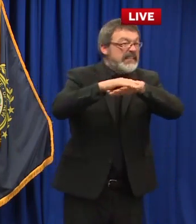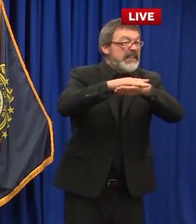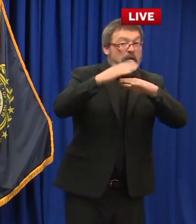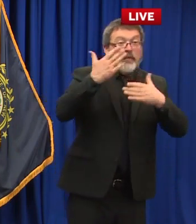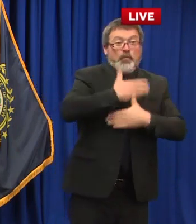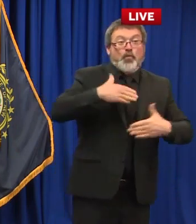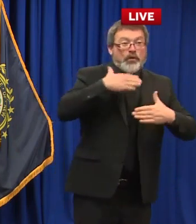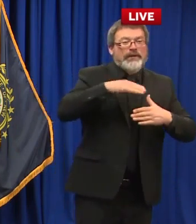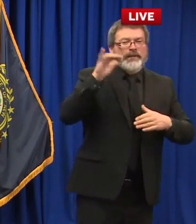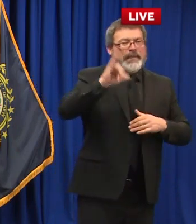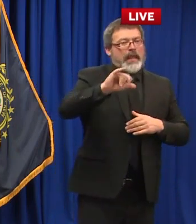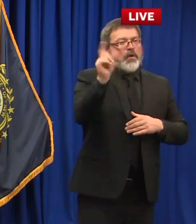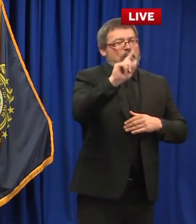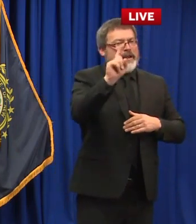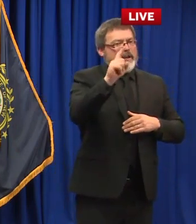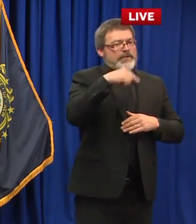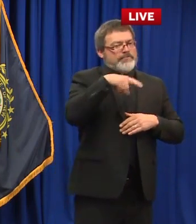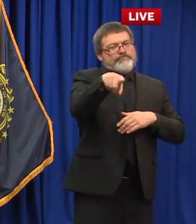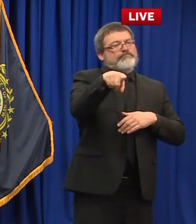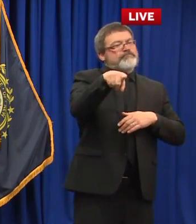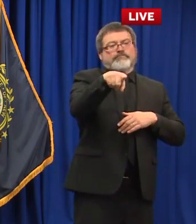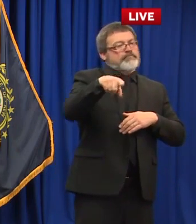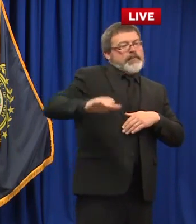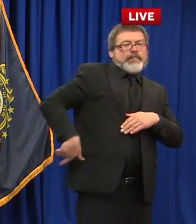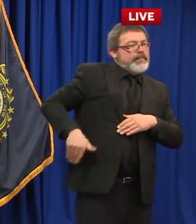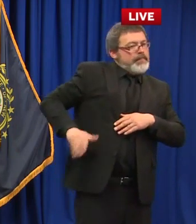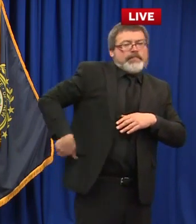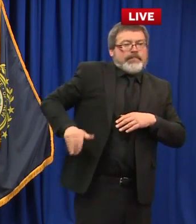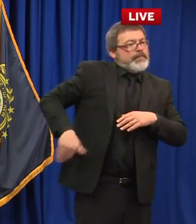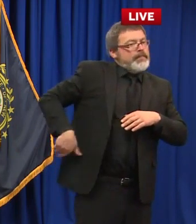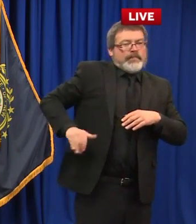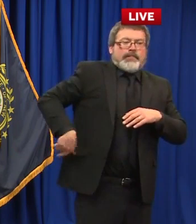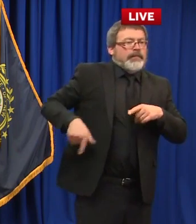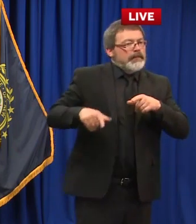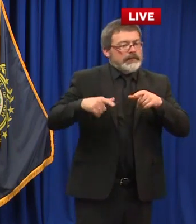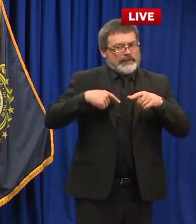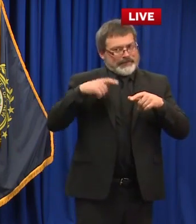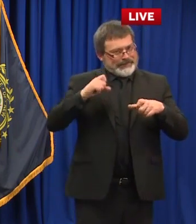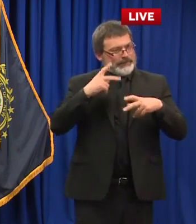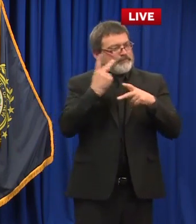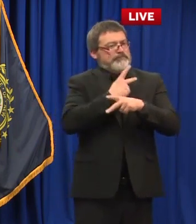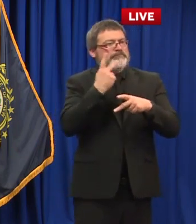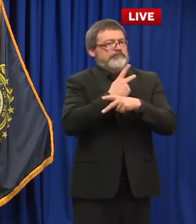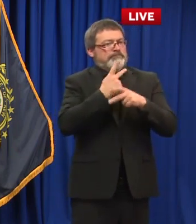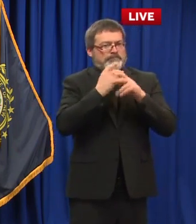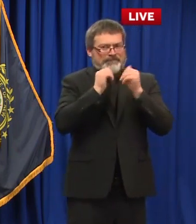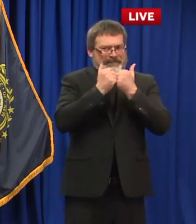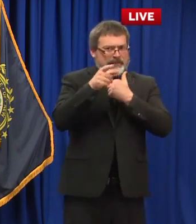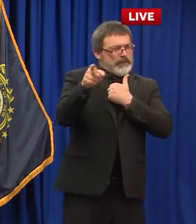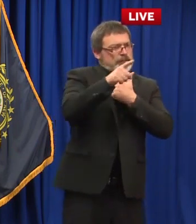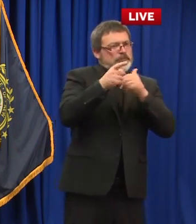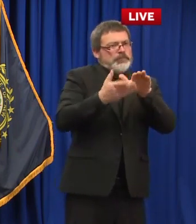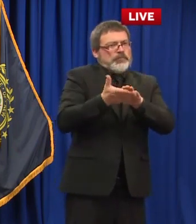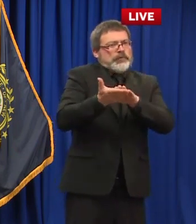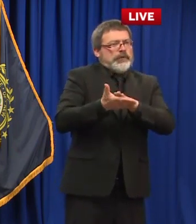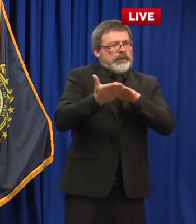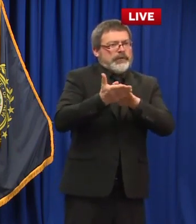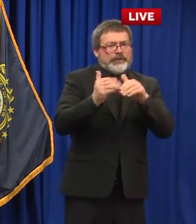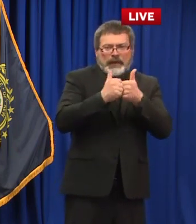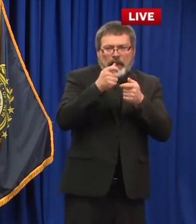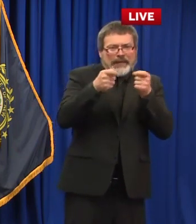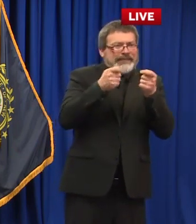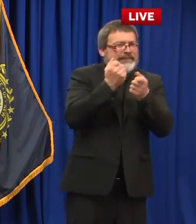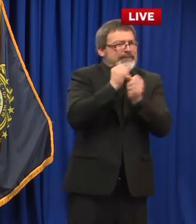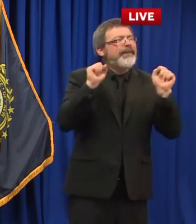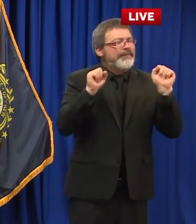uh specifically from out of state so we're working very hard to address those final venues and industries we hope to have some guidance available for them soon